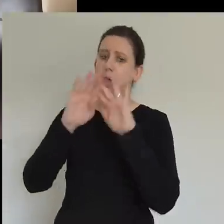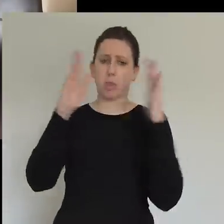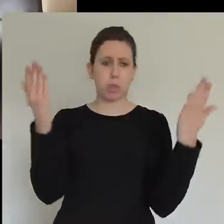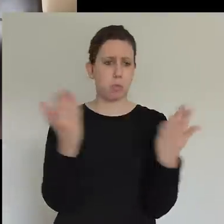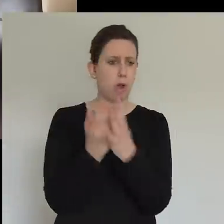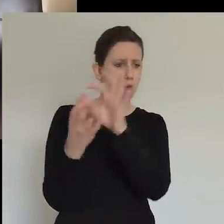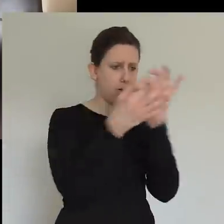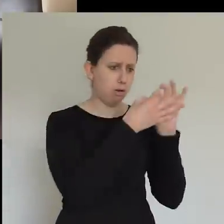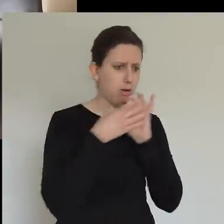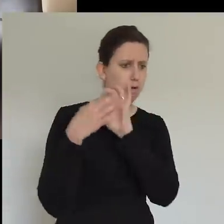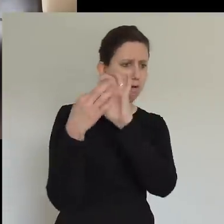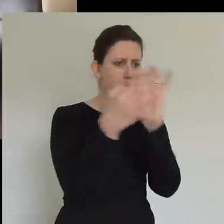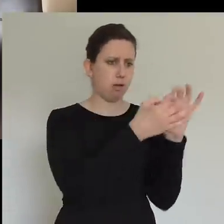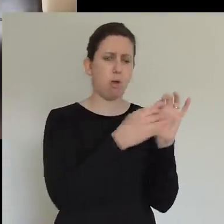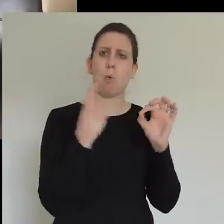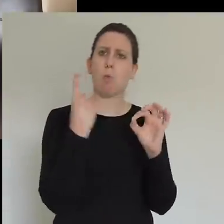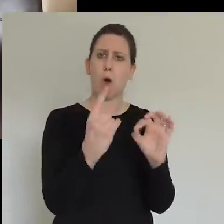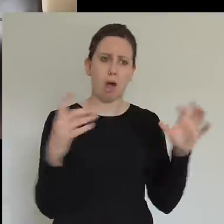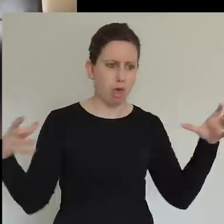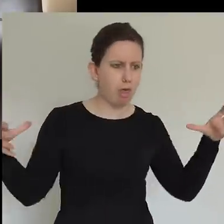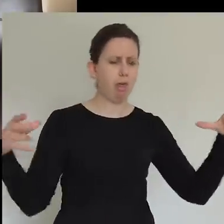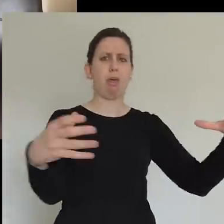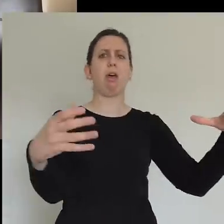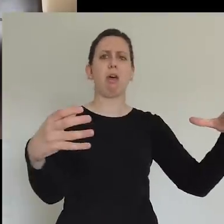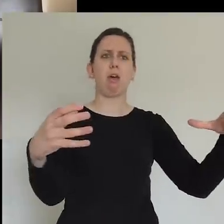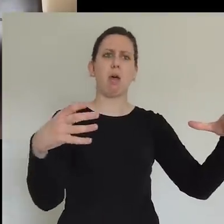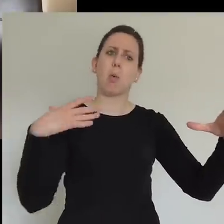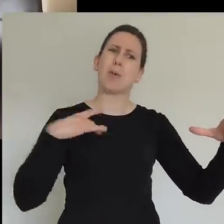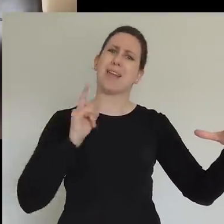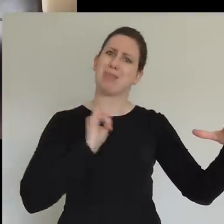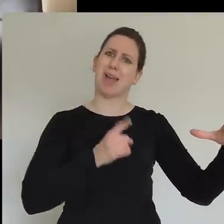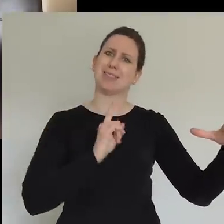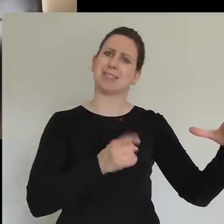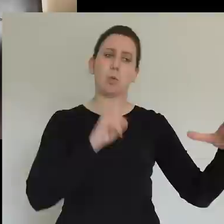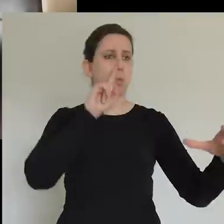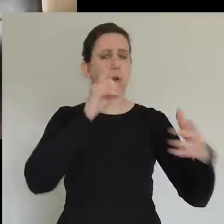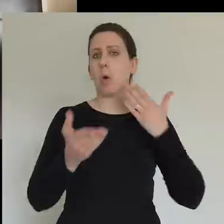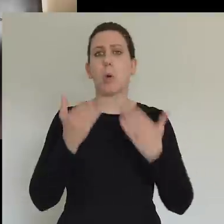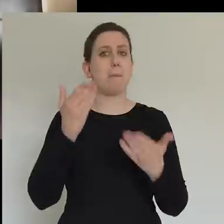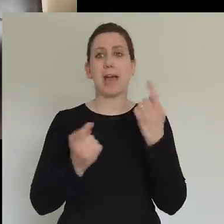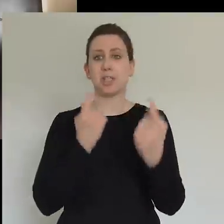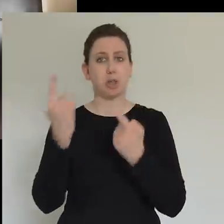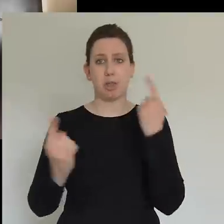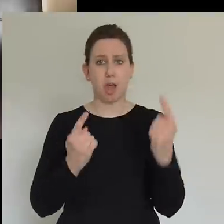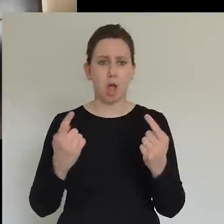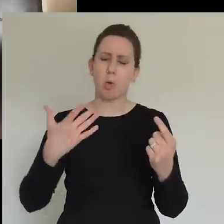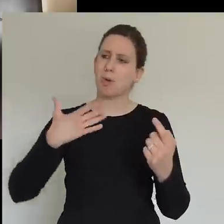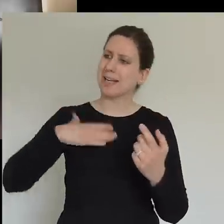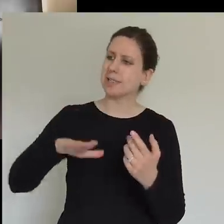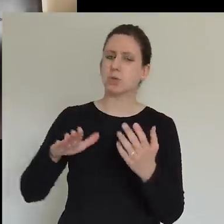part of. And for that oneness to work, we need to not compare. We need to delight in one another, and we need to journey forward together.